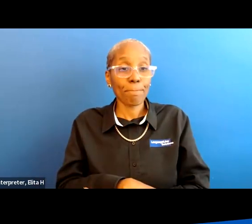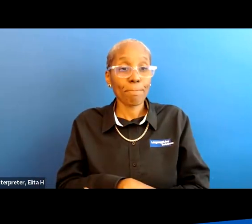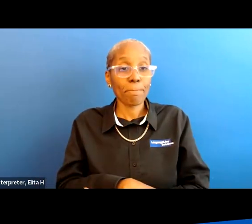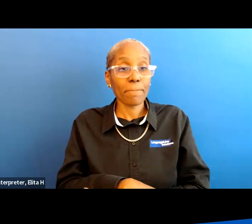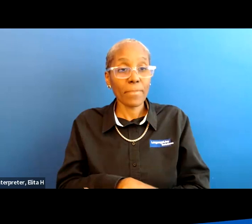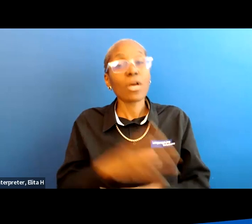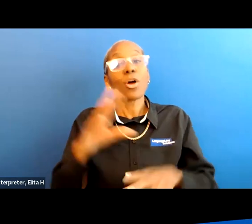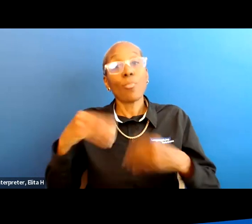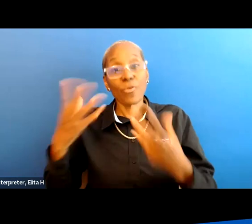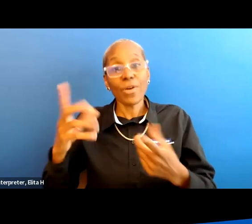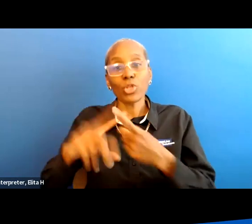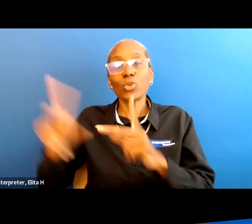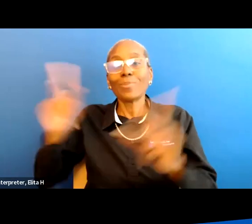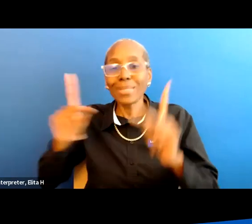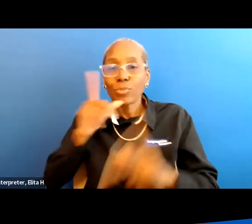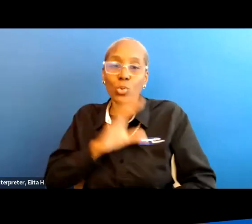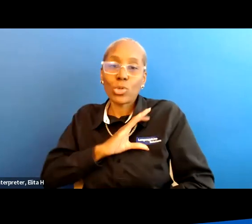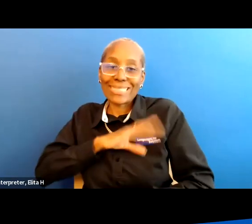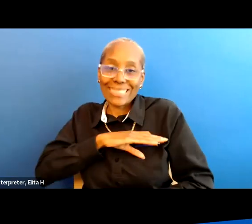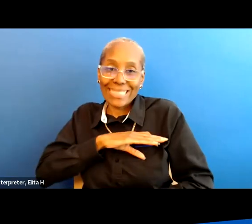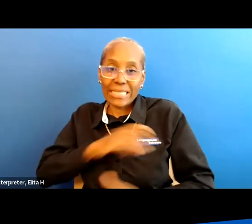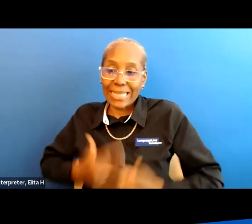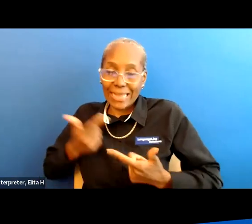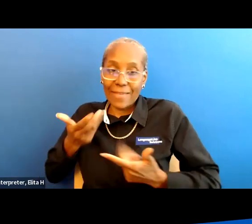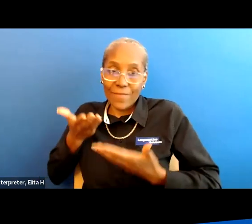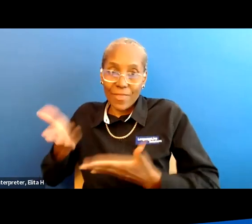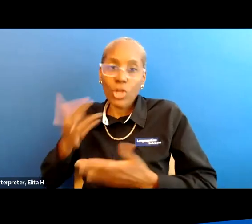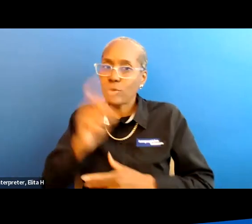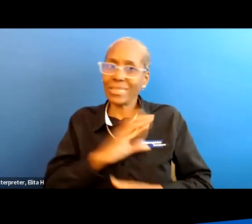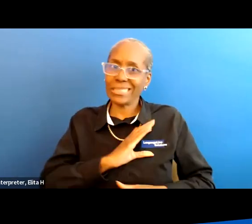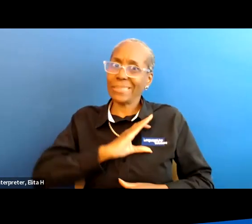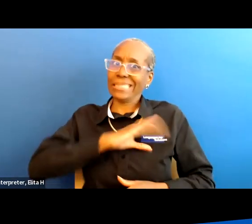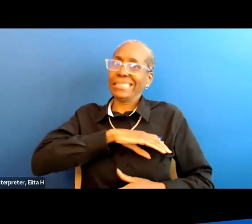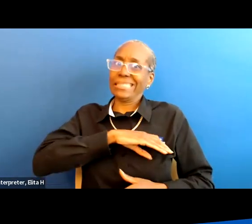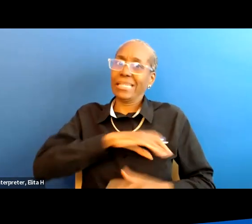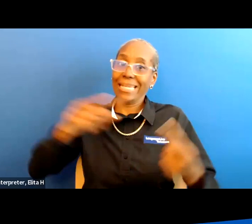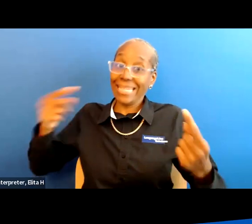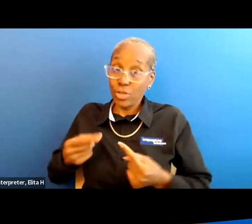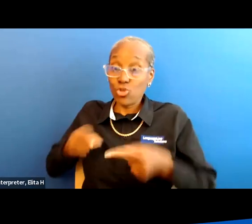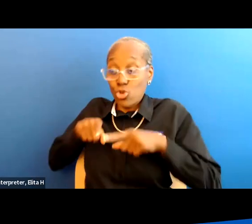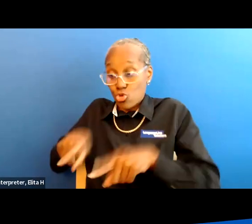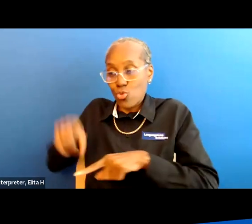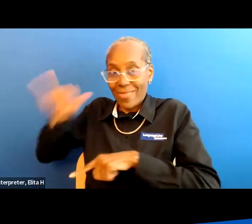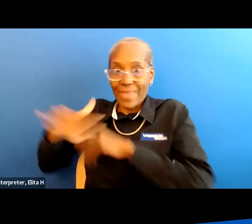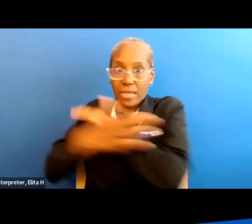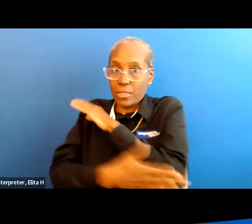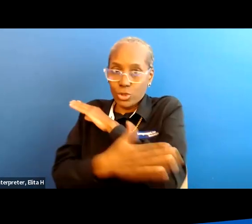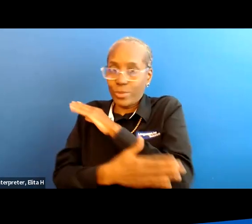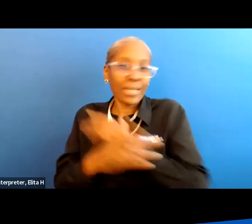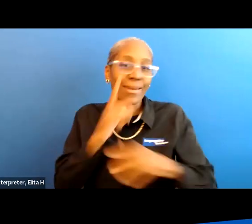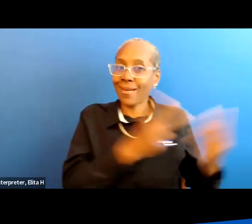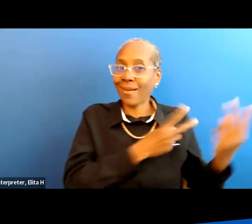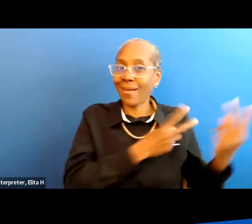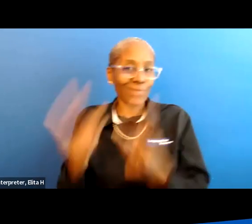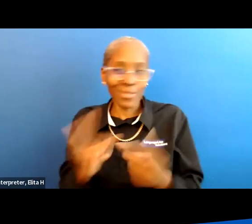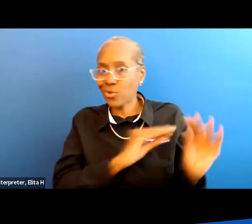is provided to the citizens but you have to be a citizen that's injured in that country or if you're from